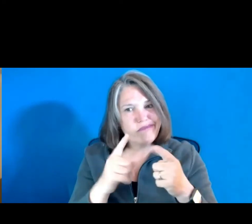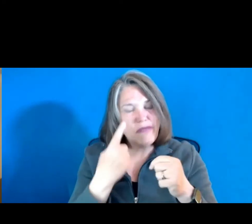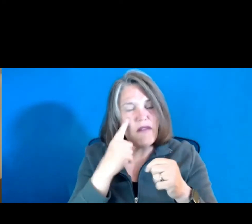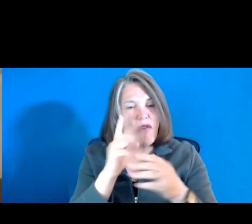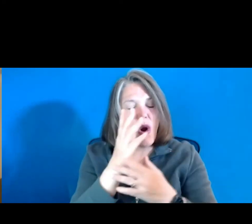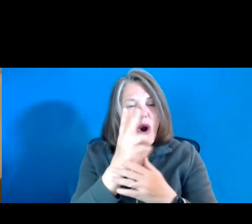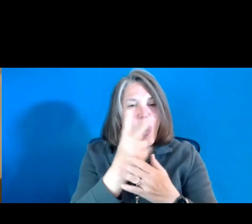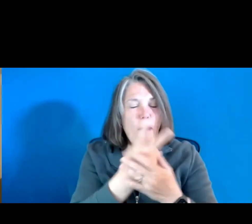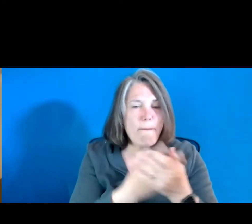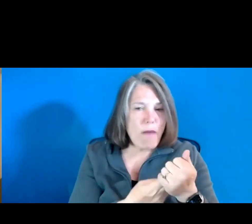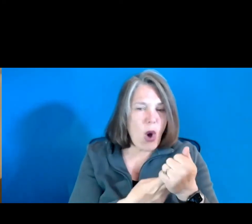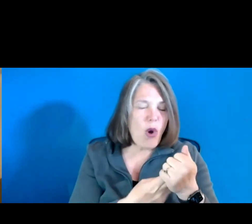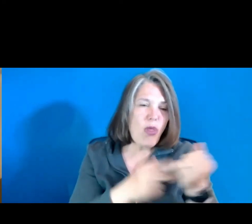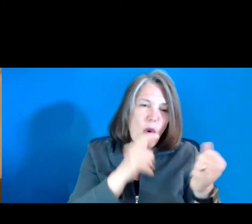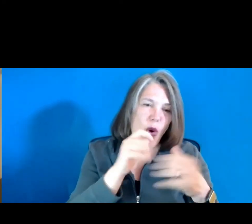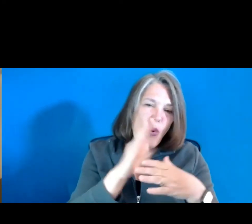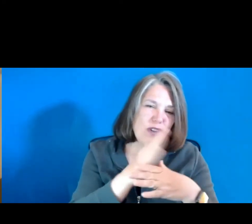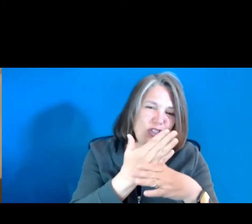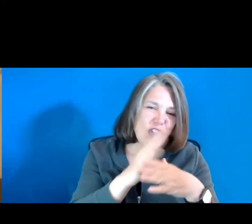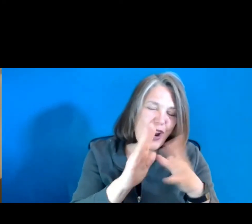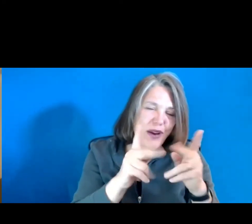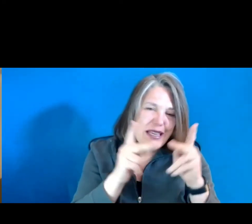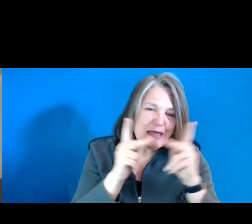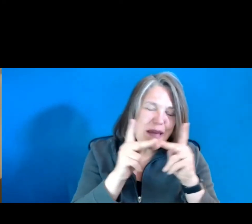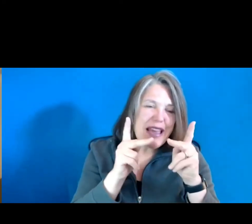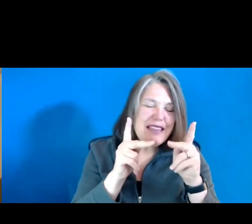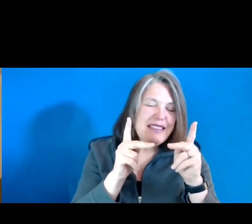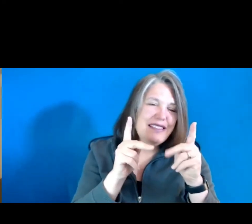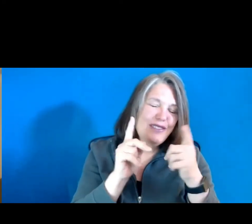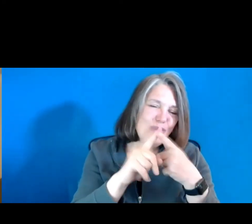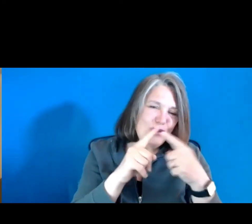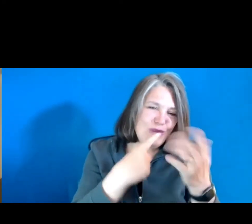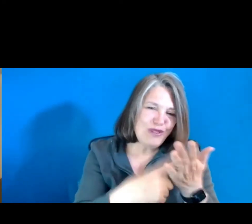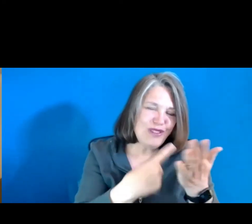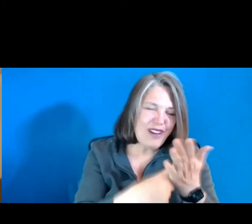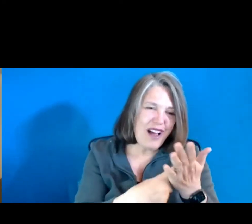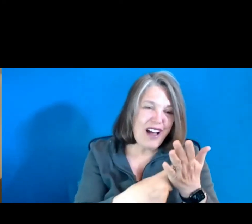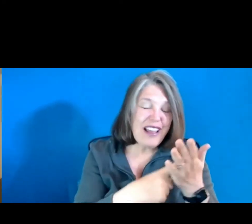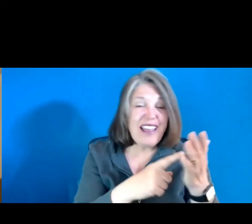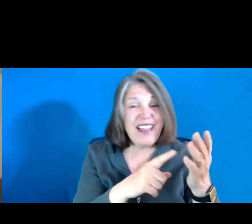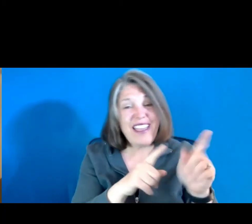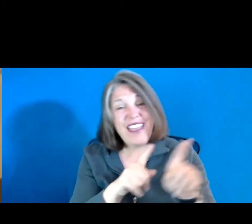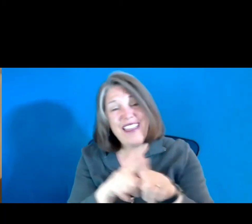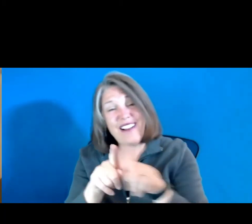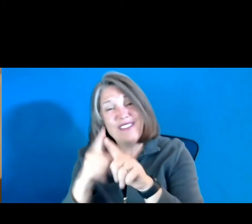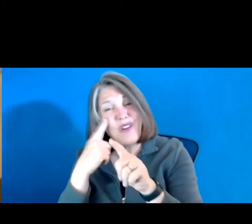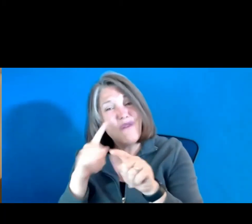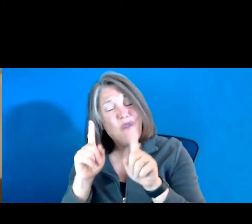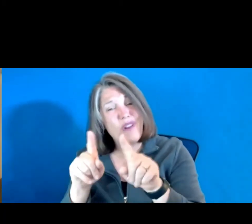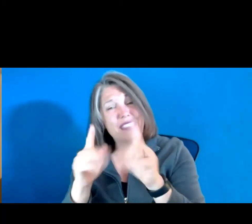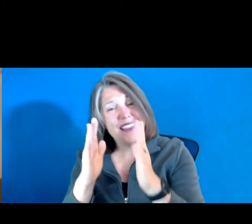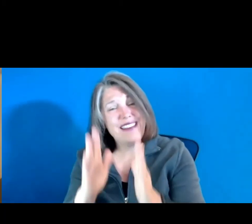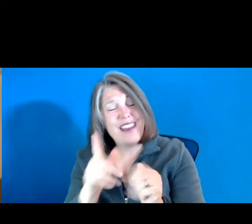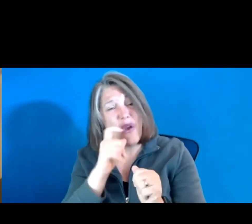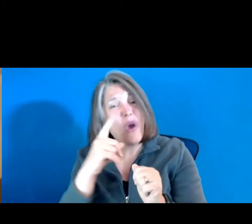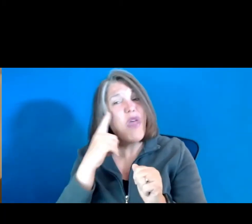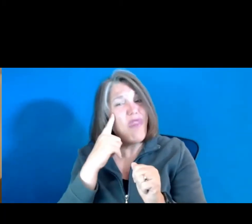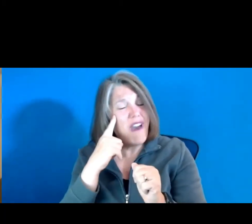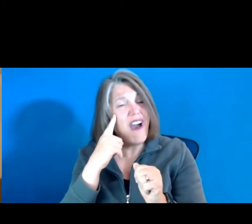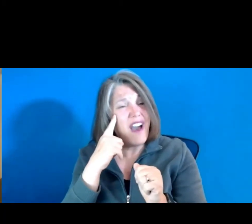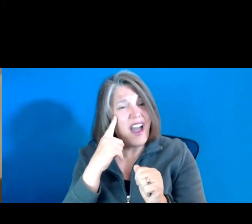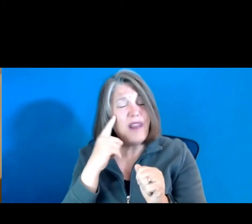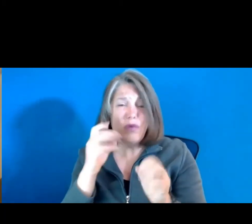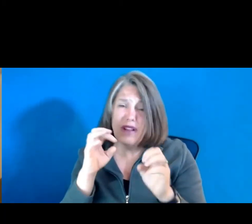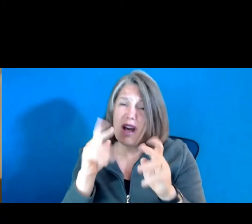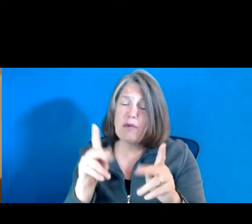who were sharing the space to talk together, and frankly, it diminishes the experience for the attendee who thought they were having an